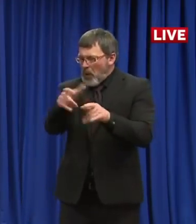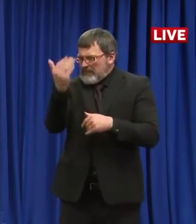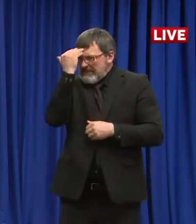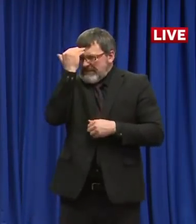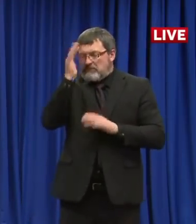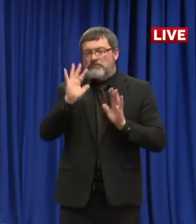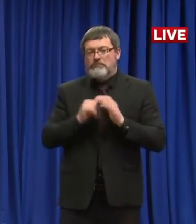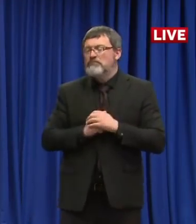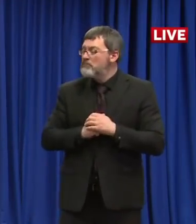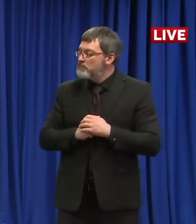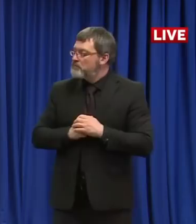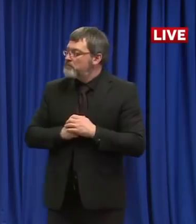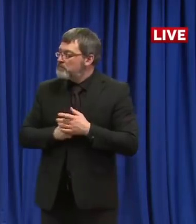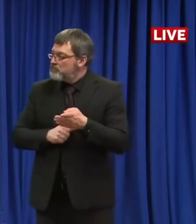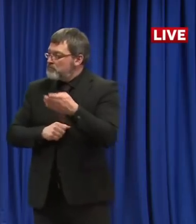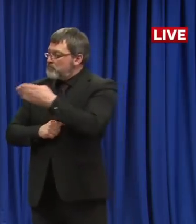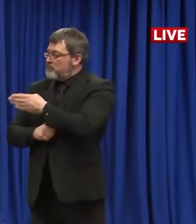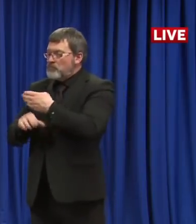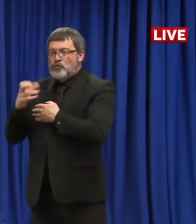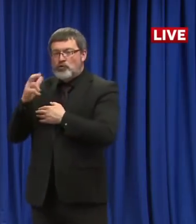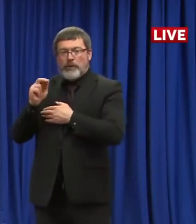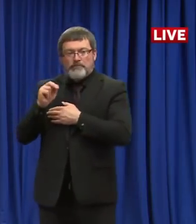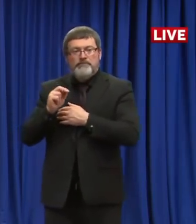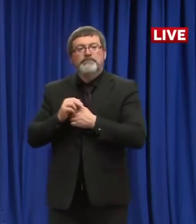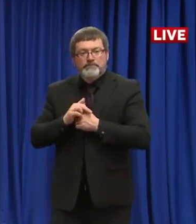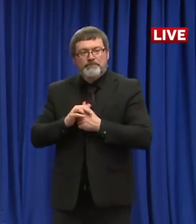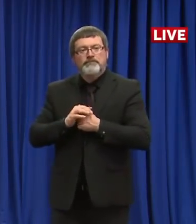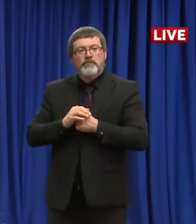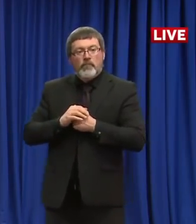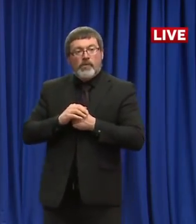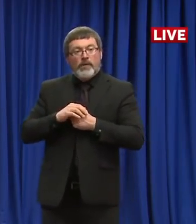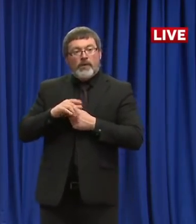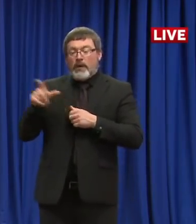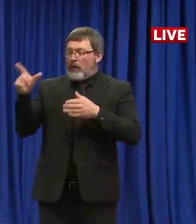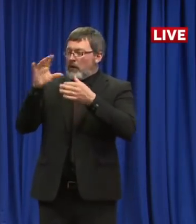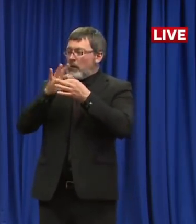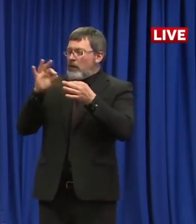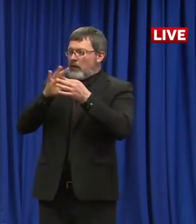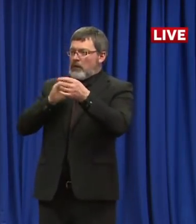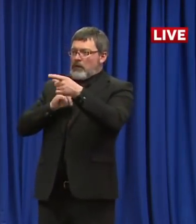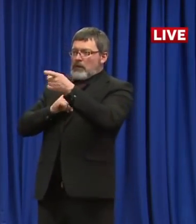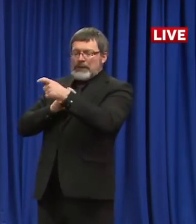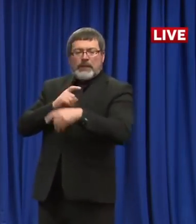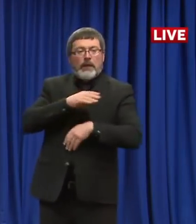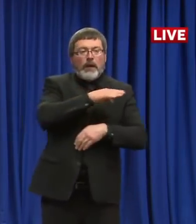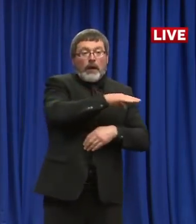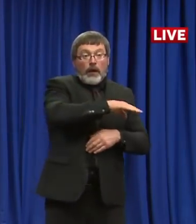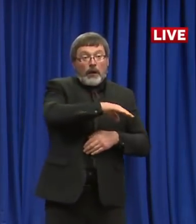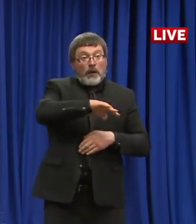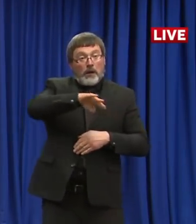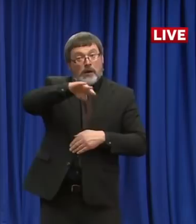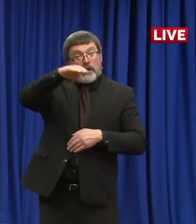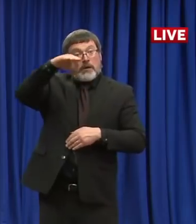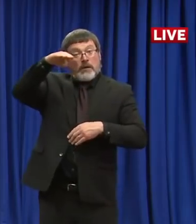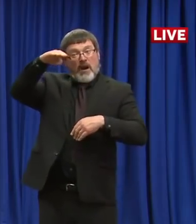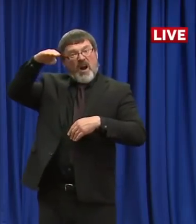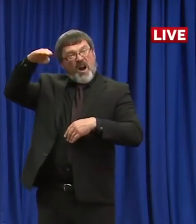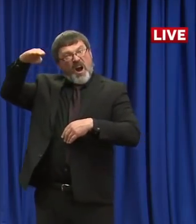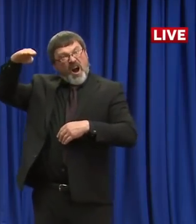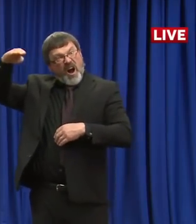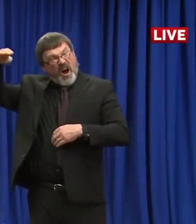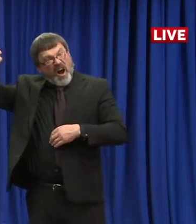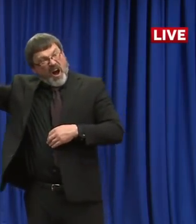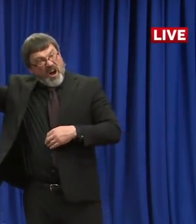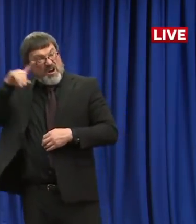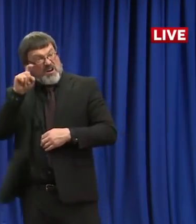the likelihood of a surge decrease? So the question is, with each additional day of a plateau, does the likelihood